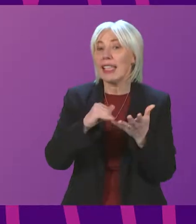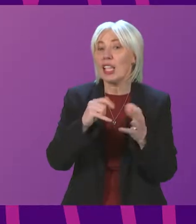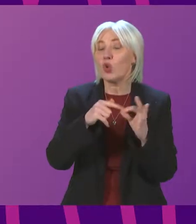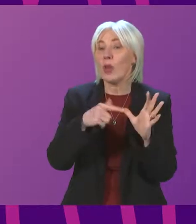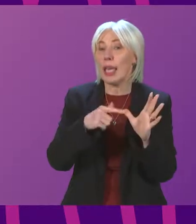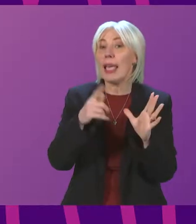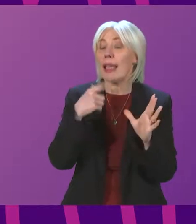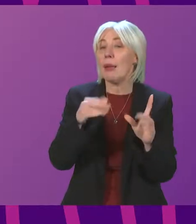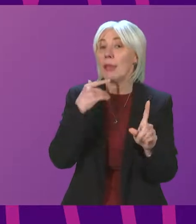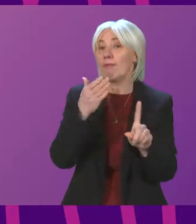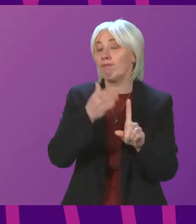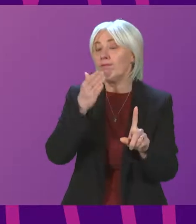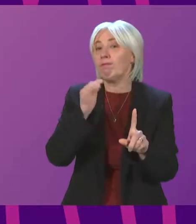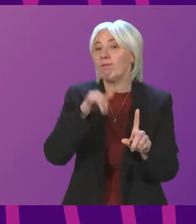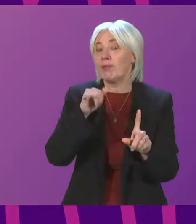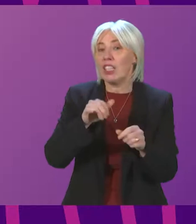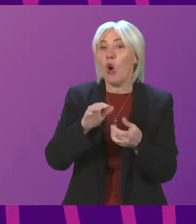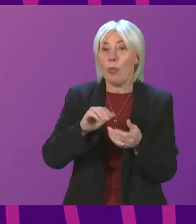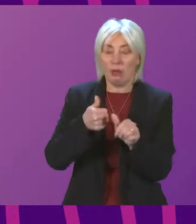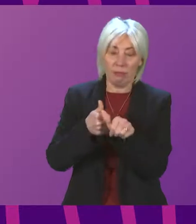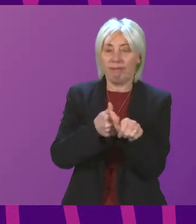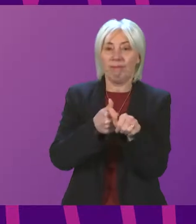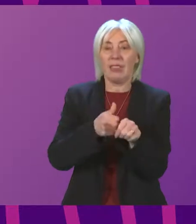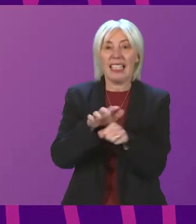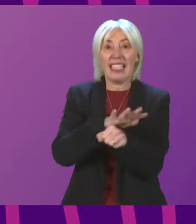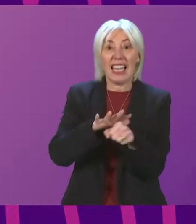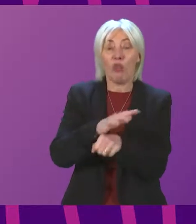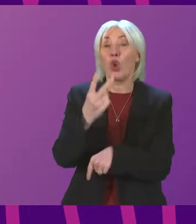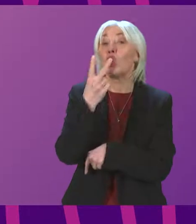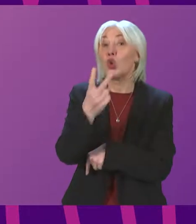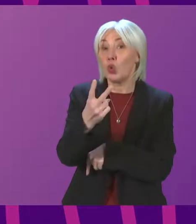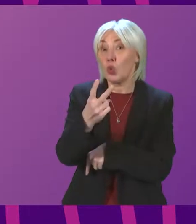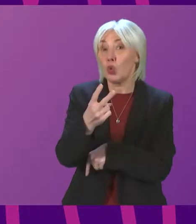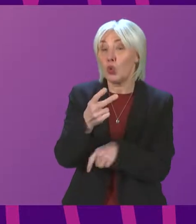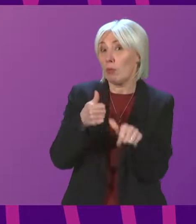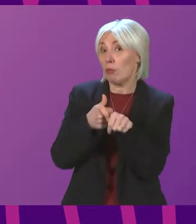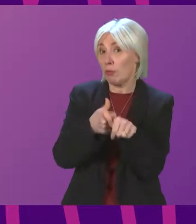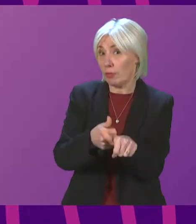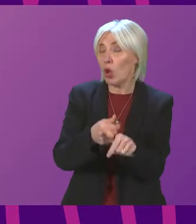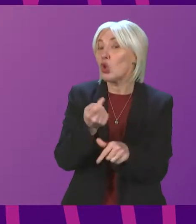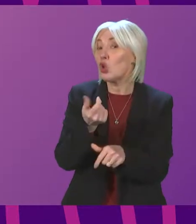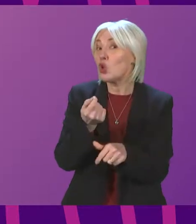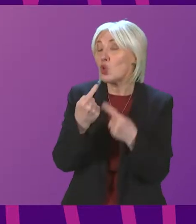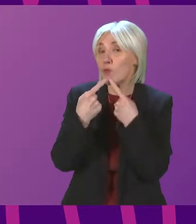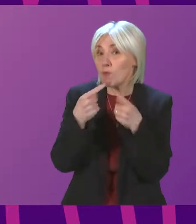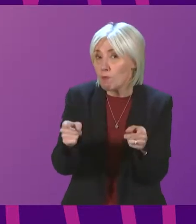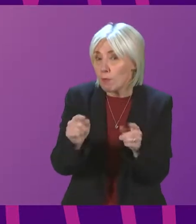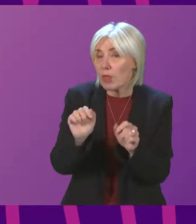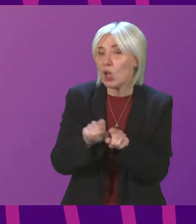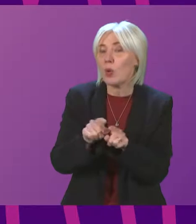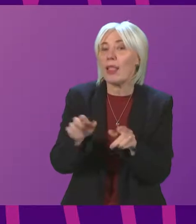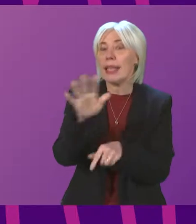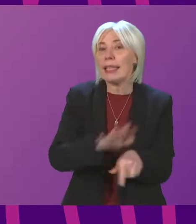indicated that a decision on the Scenario 2 contingency was likely to be made soon, based on information such as national